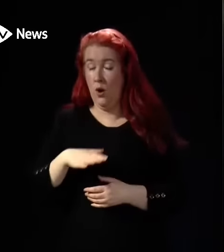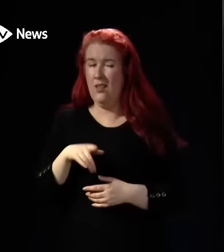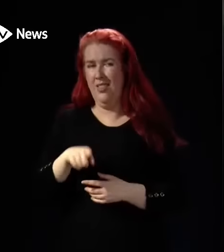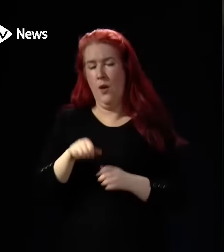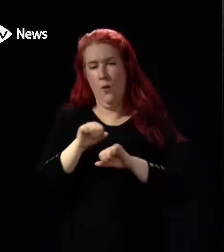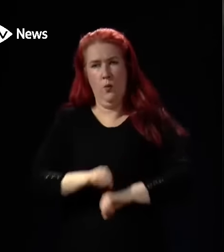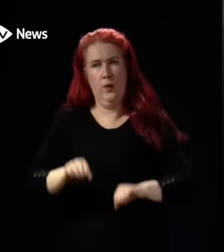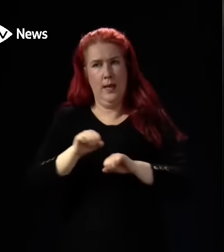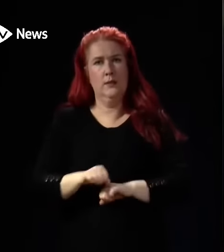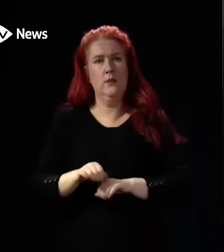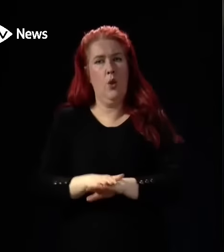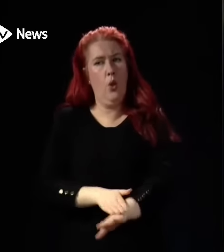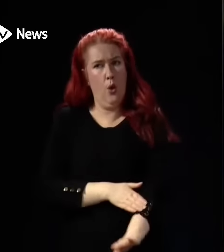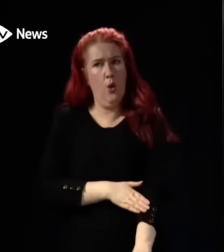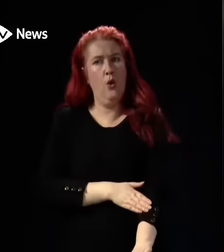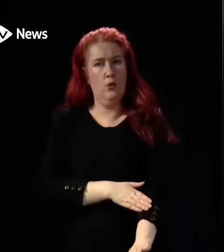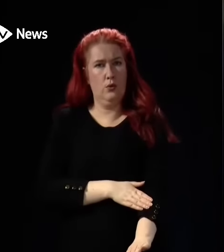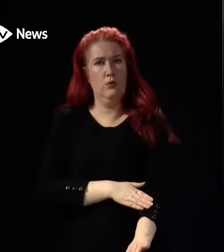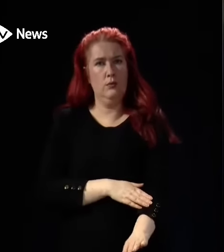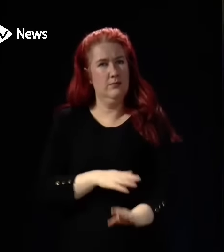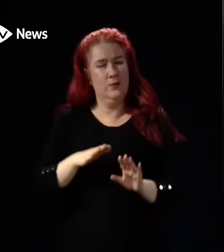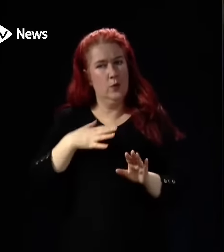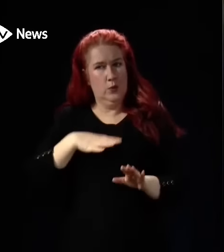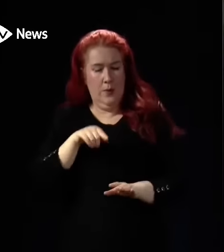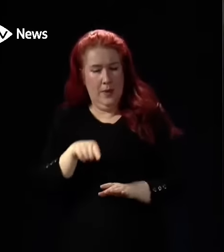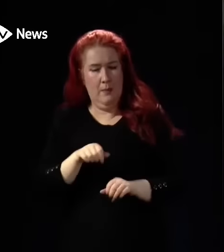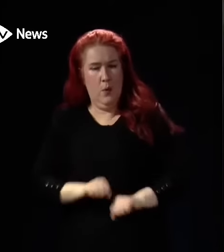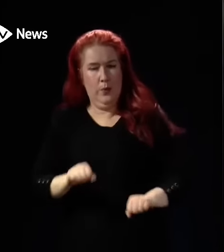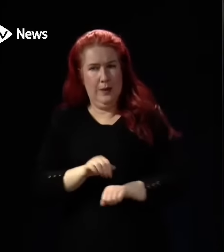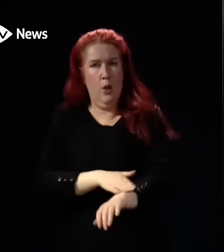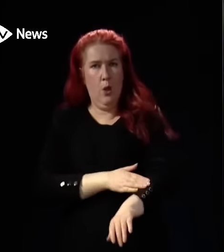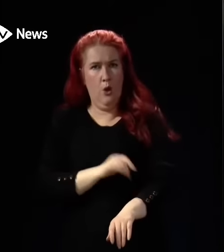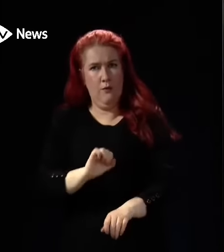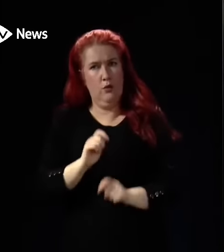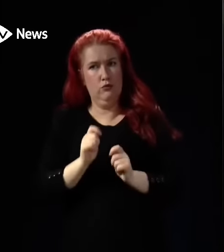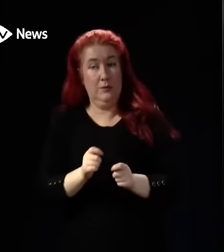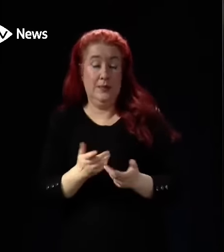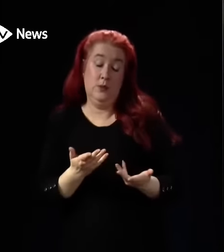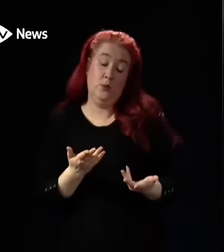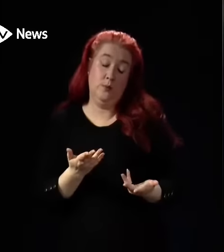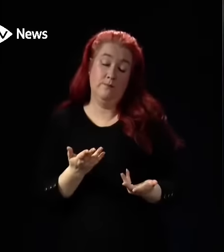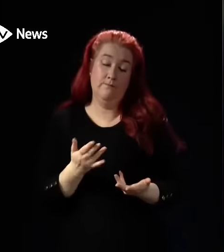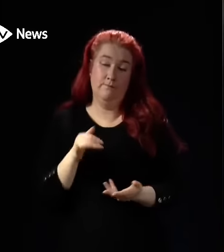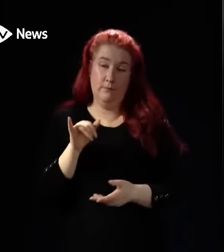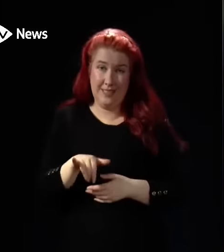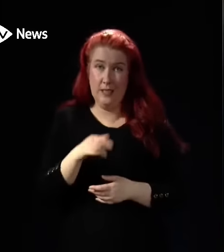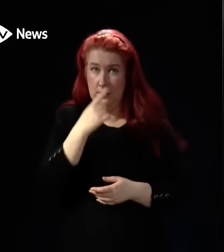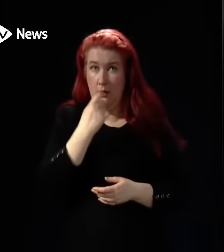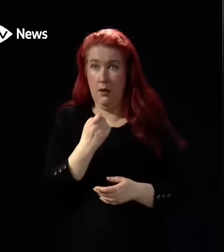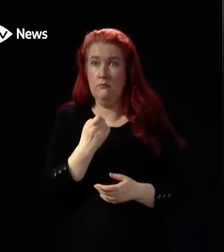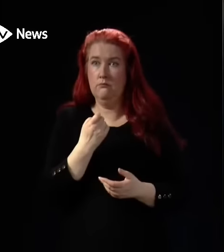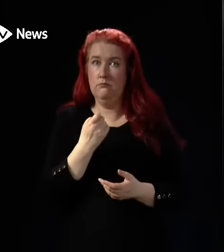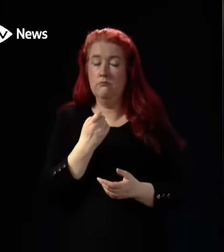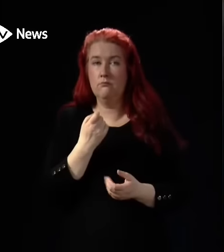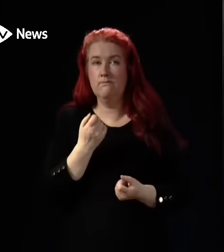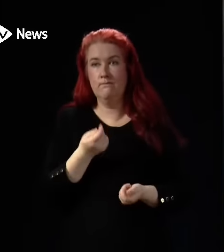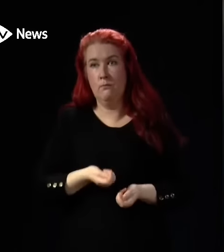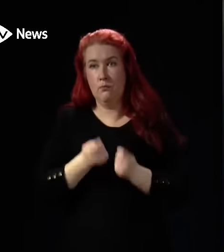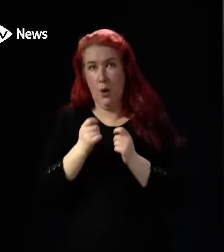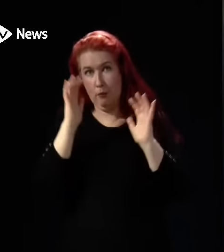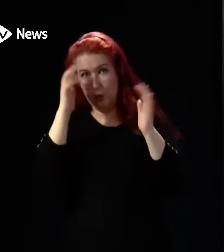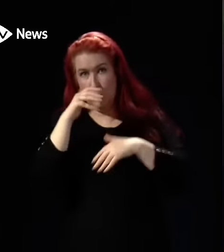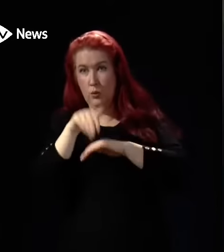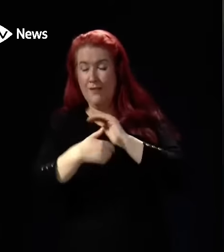longer than we want to be the case for their treatment, and that of course does raise concerns about clinical